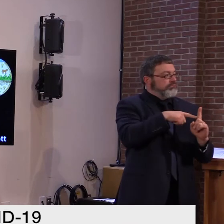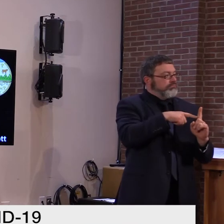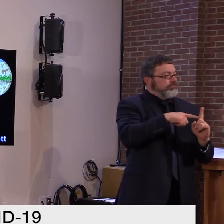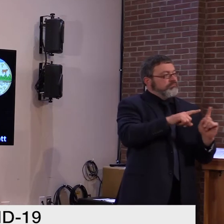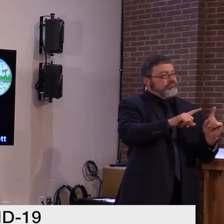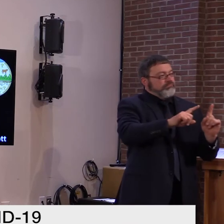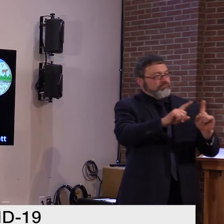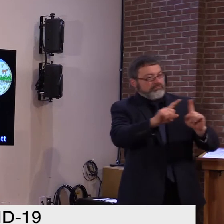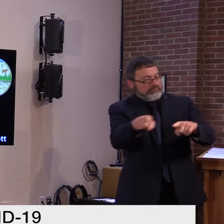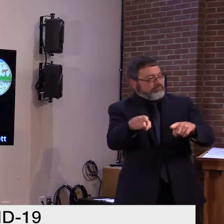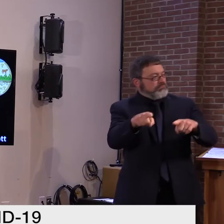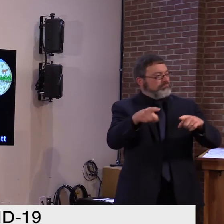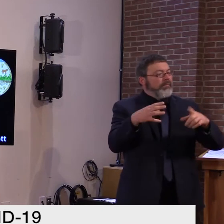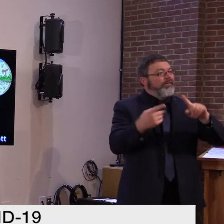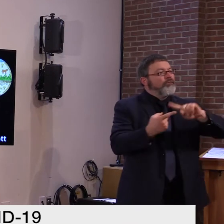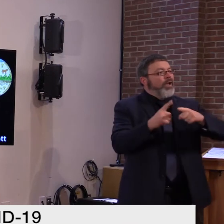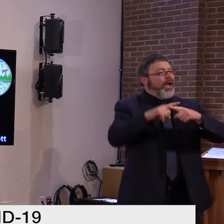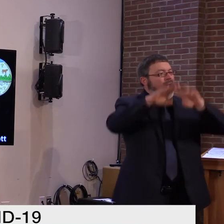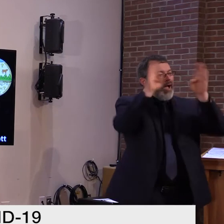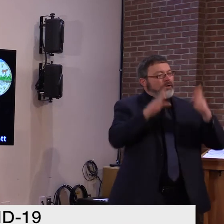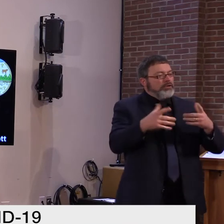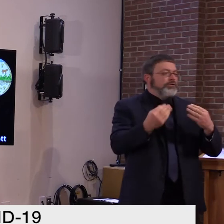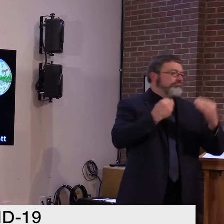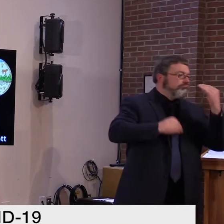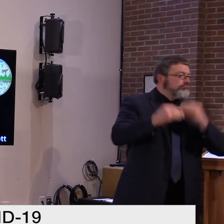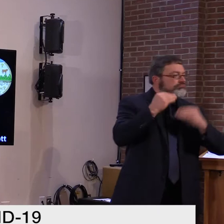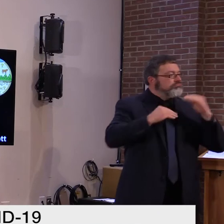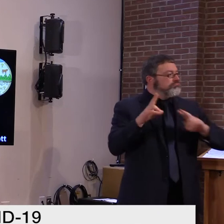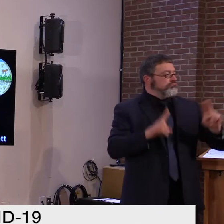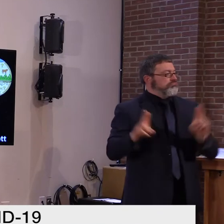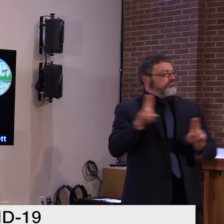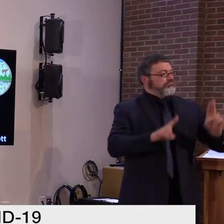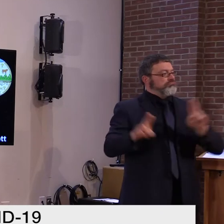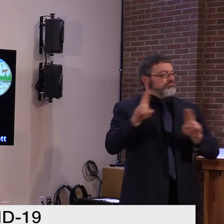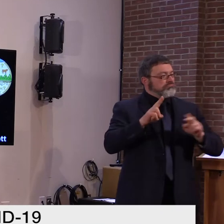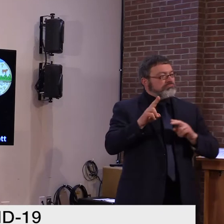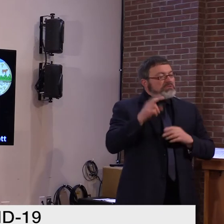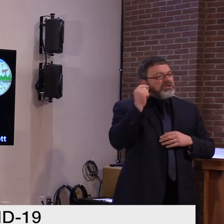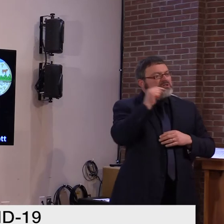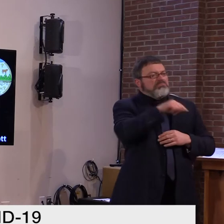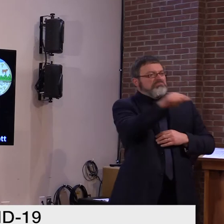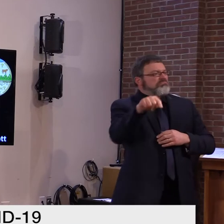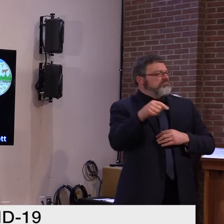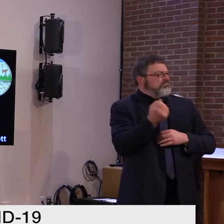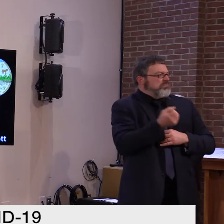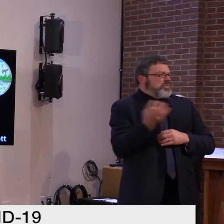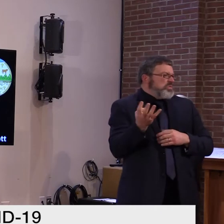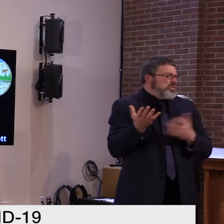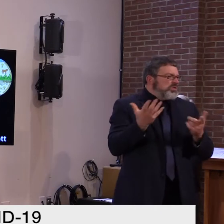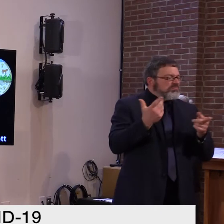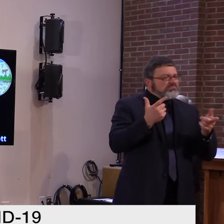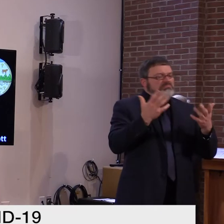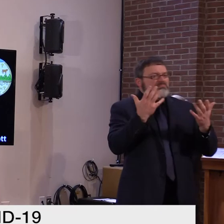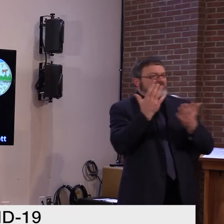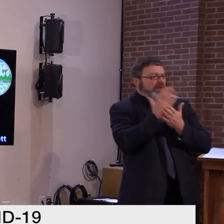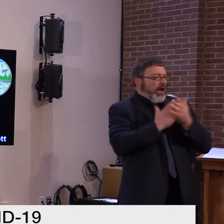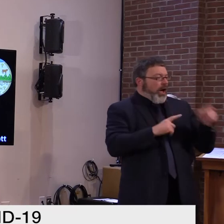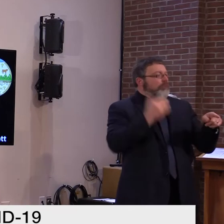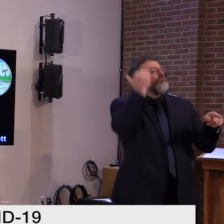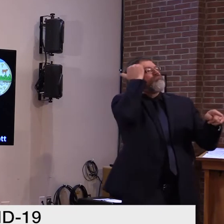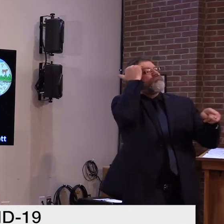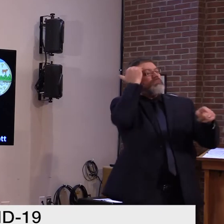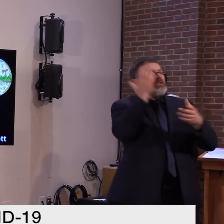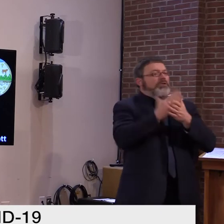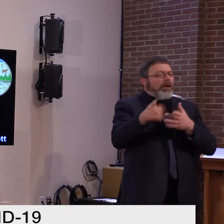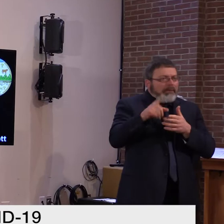There's a small group of old friends there, a couple of new acquaintances. He doesn't know where they come from even, but there's a couple